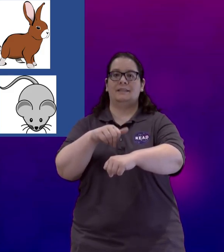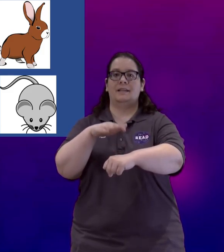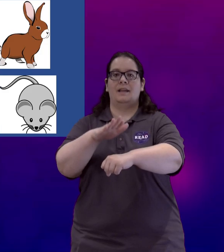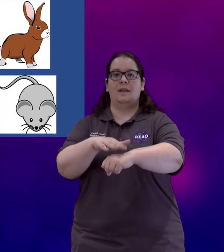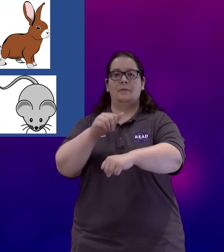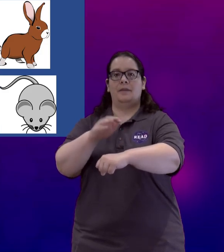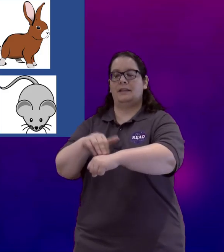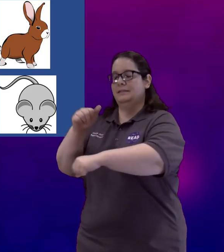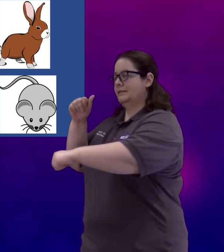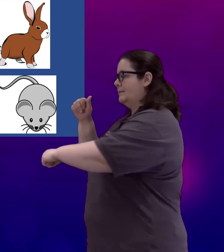Pet.